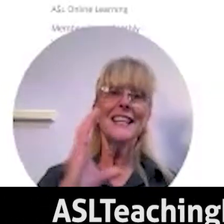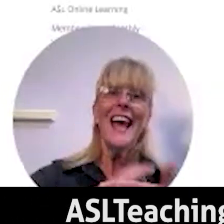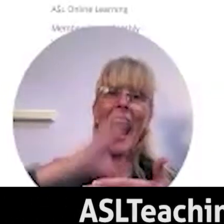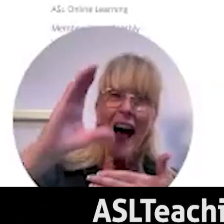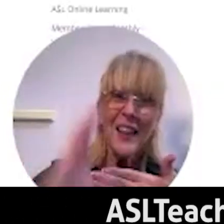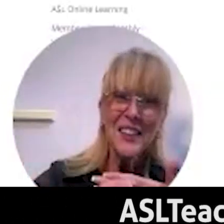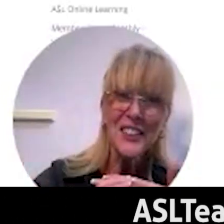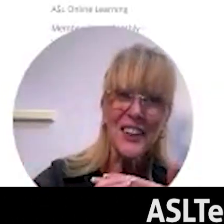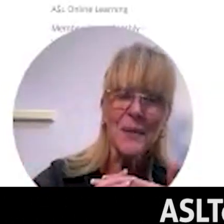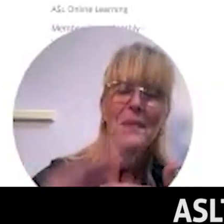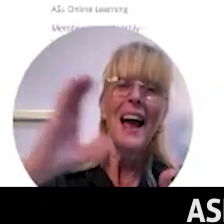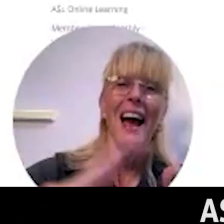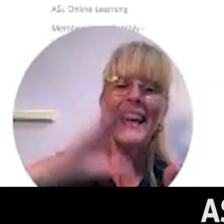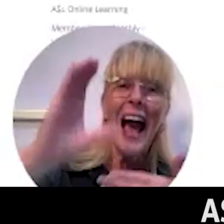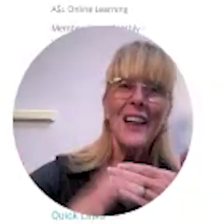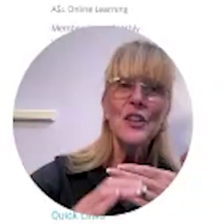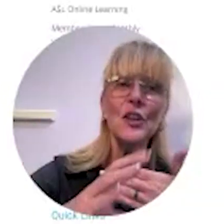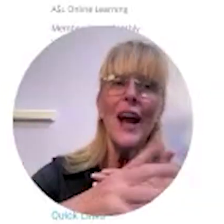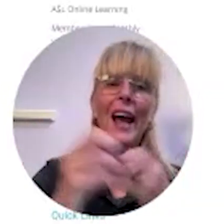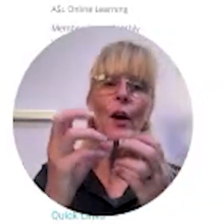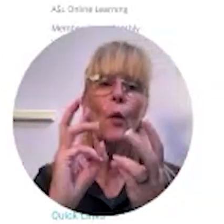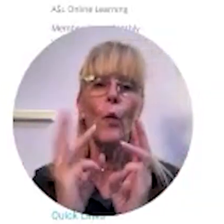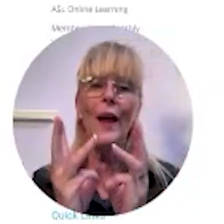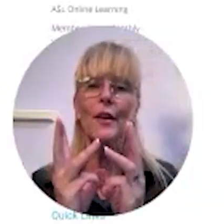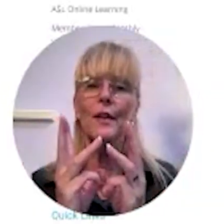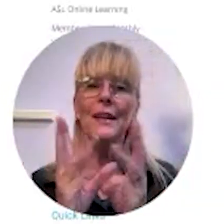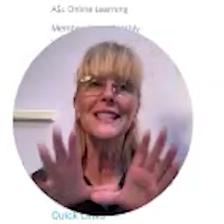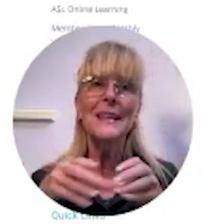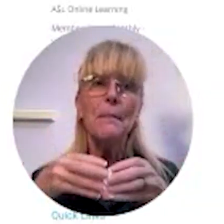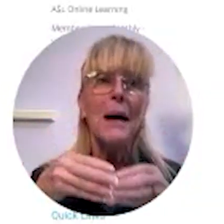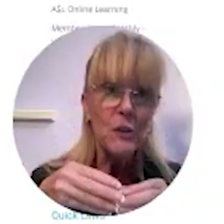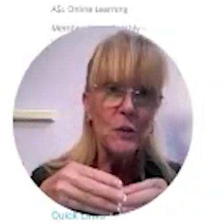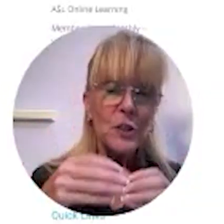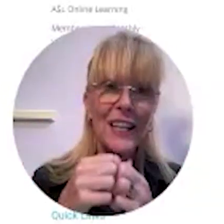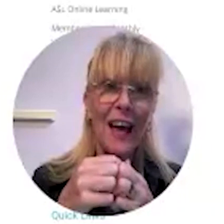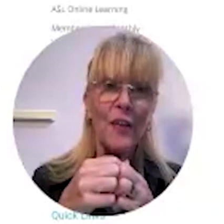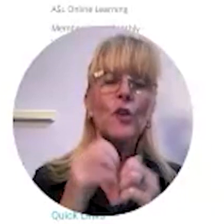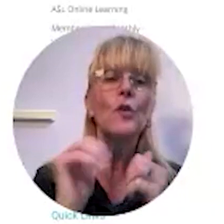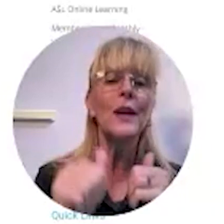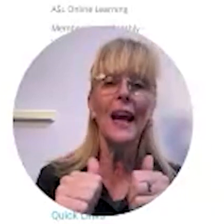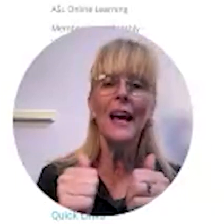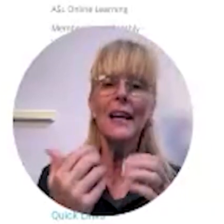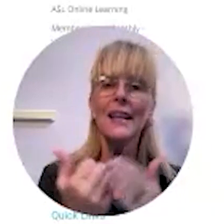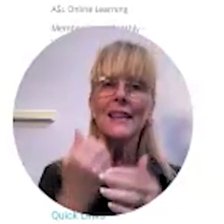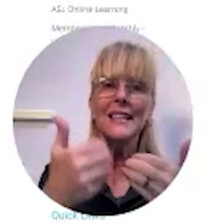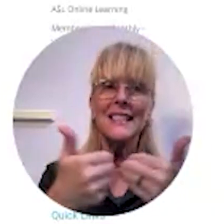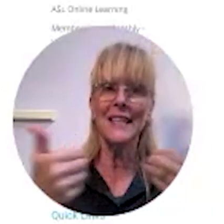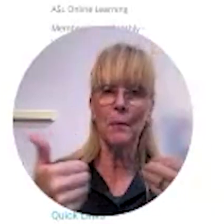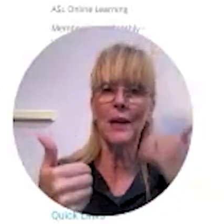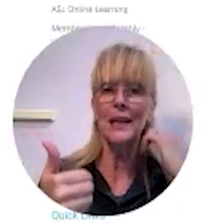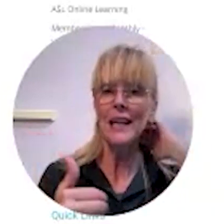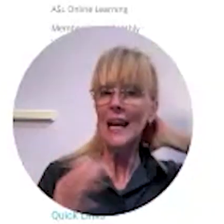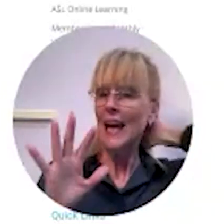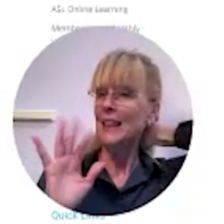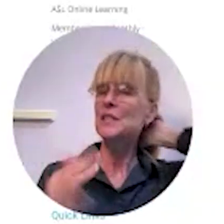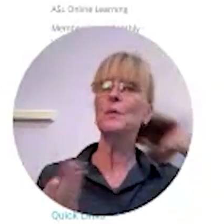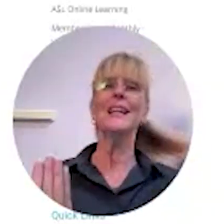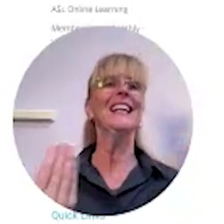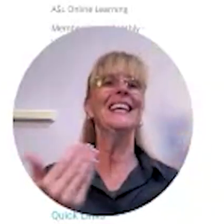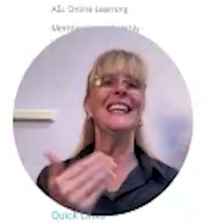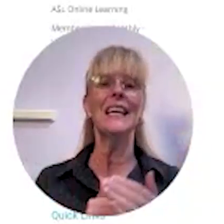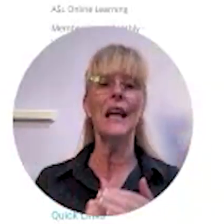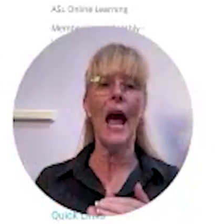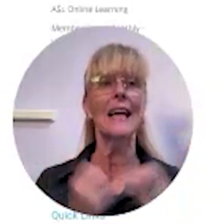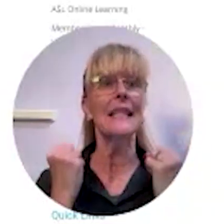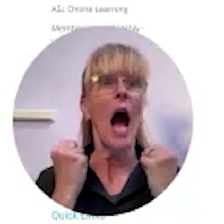this is the calendar calendar and weather this is bundled together you can get these separate and this